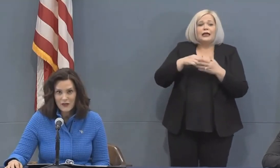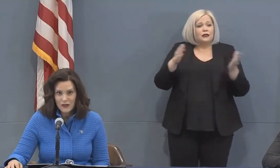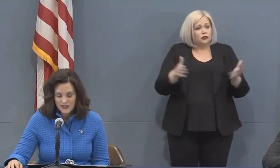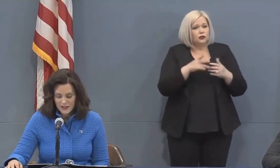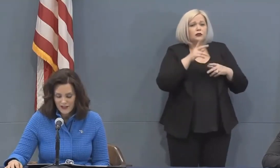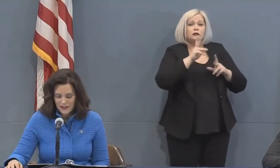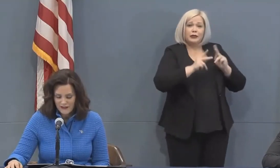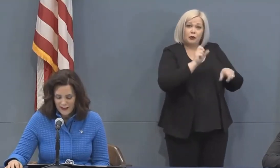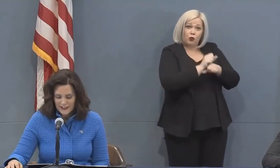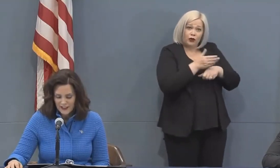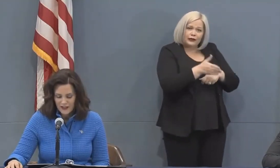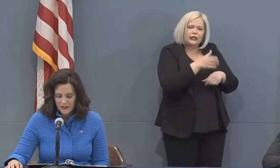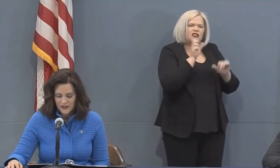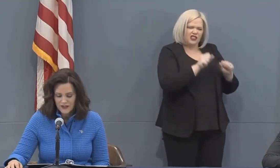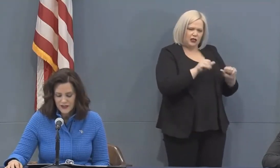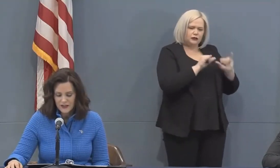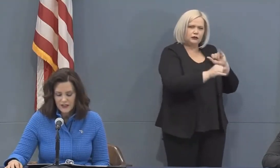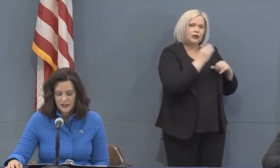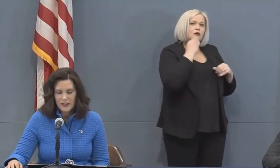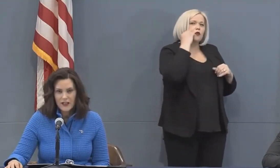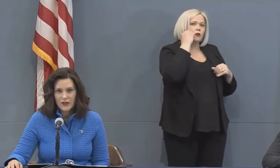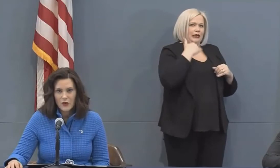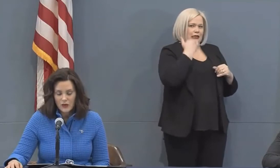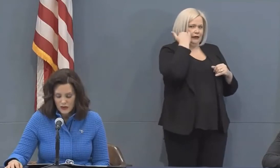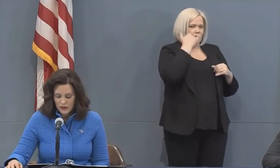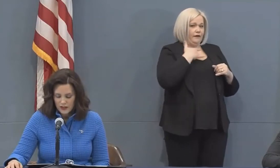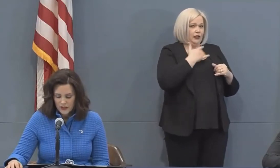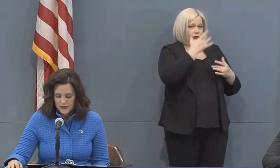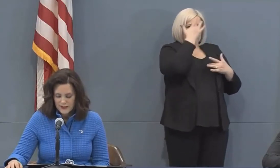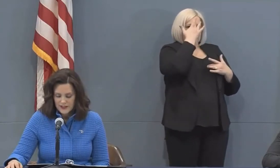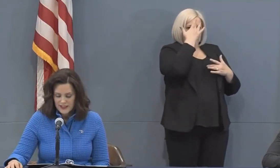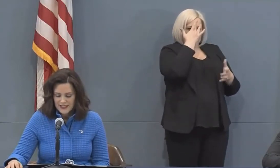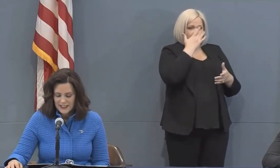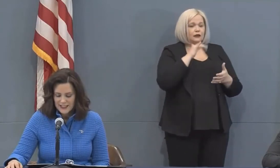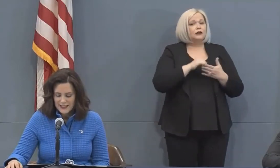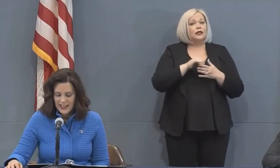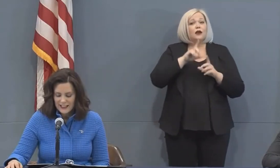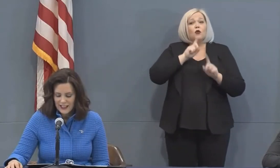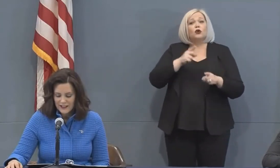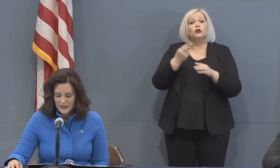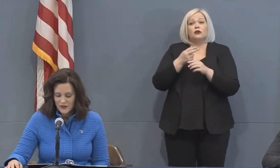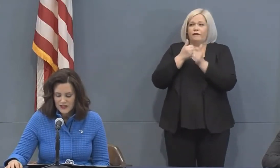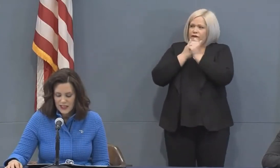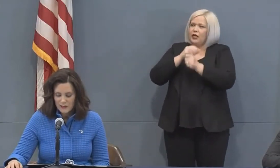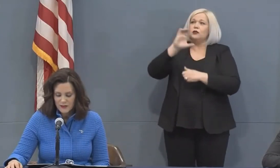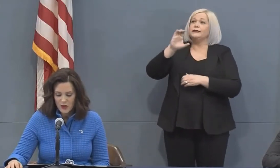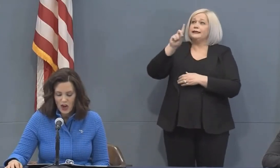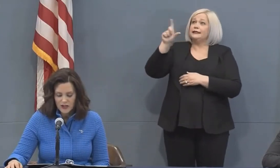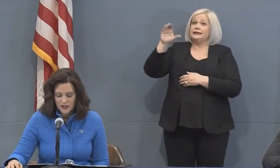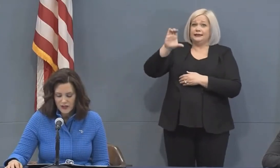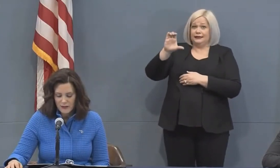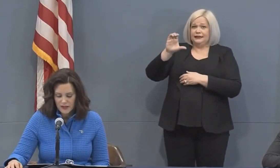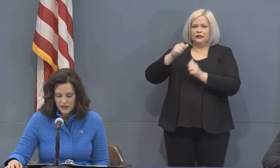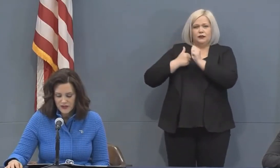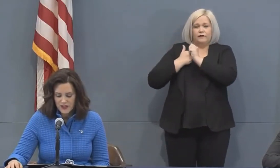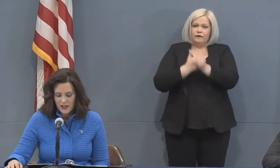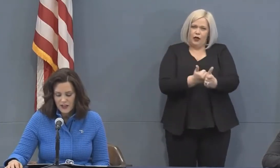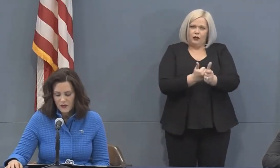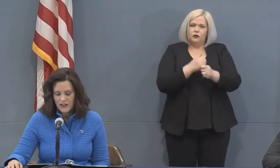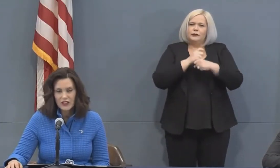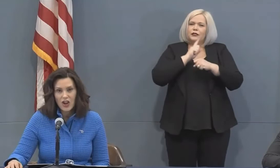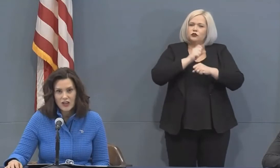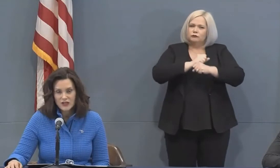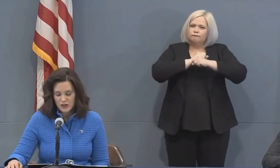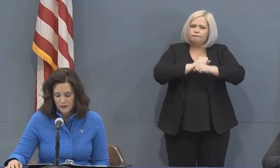the risk of infecting others. The order uses CDC guidelines to establish precautionary measures